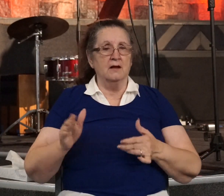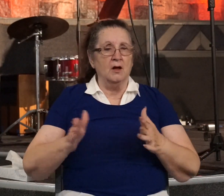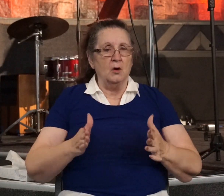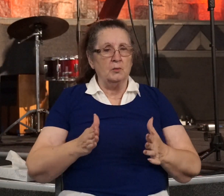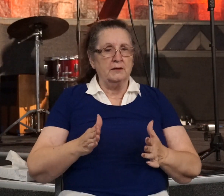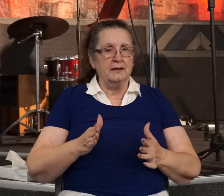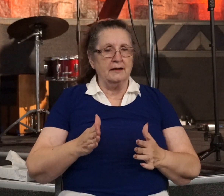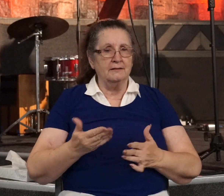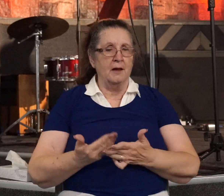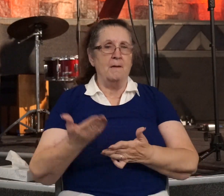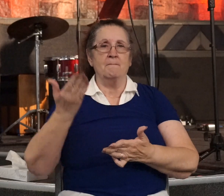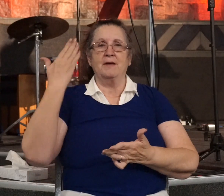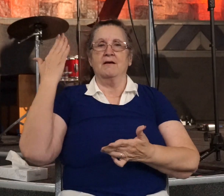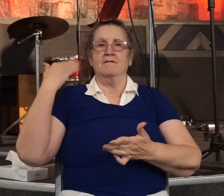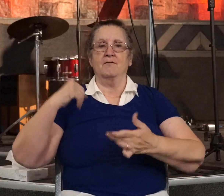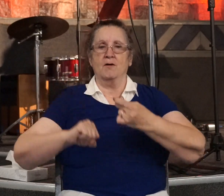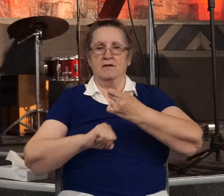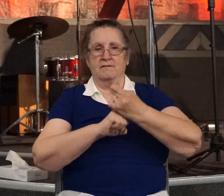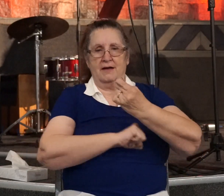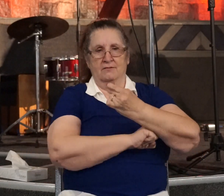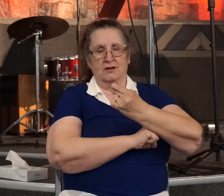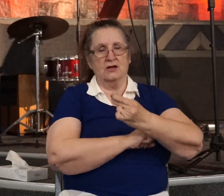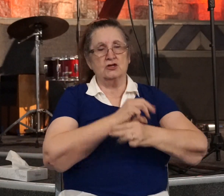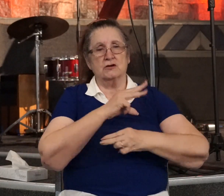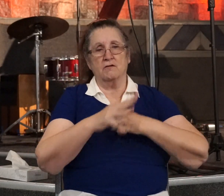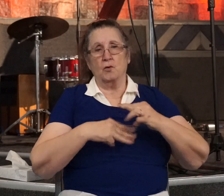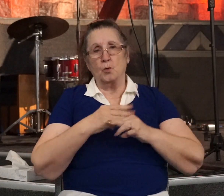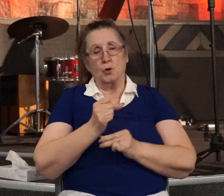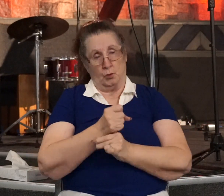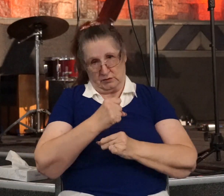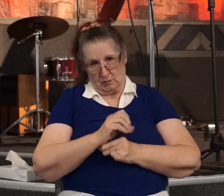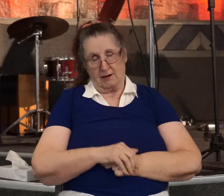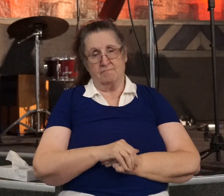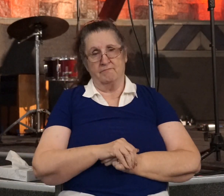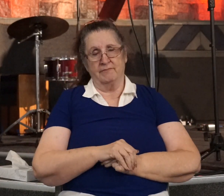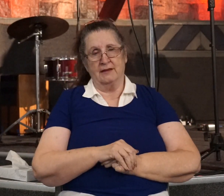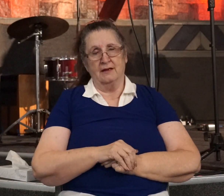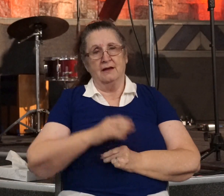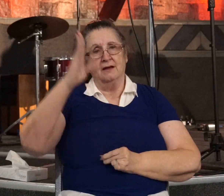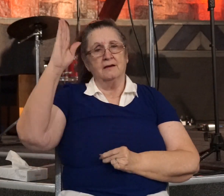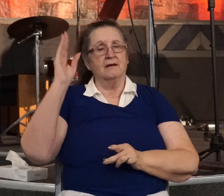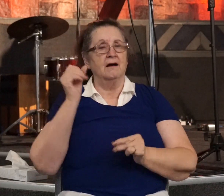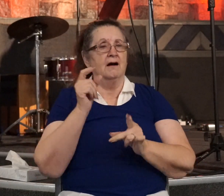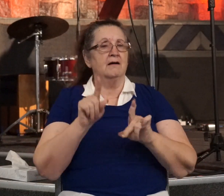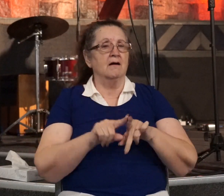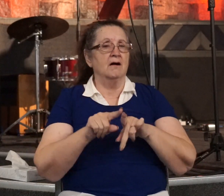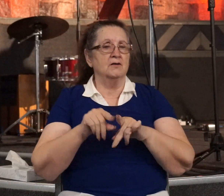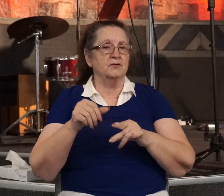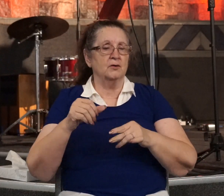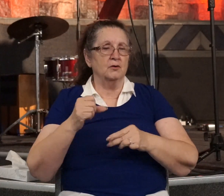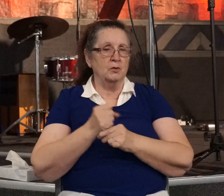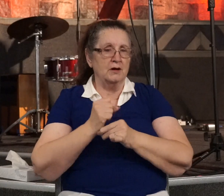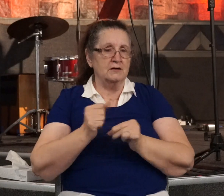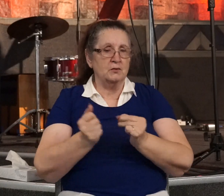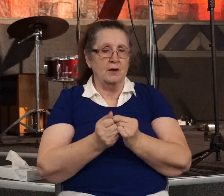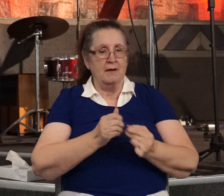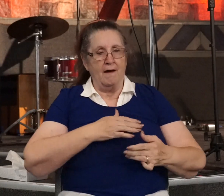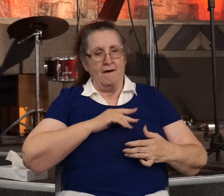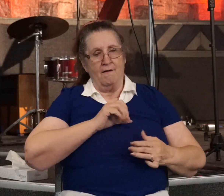before the foundations of the world. But God also created us with that free will to reject